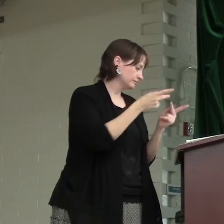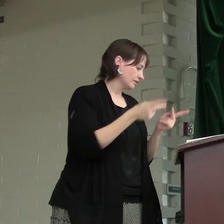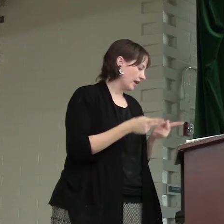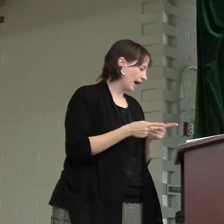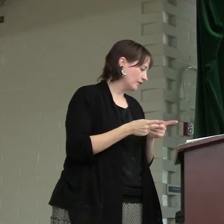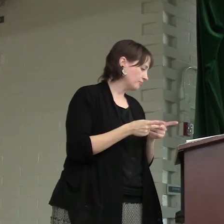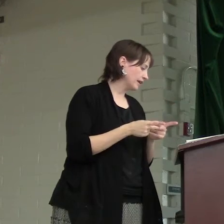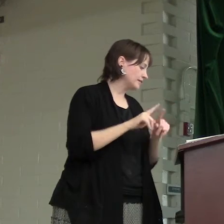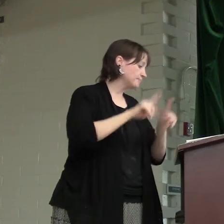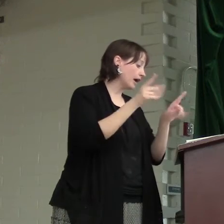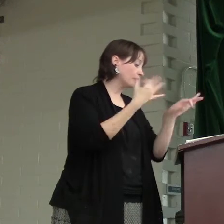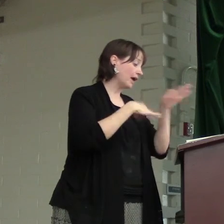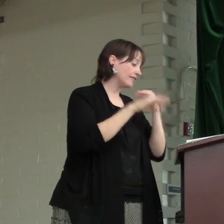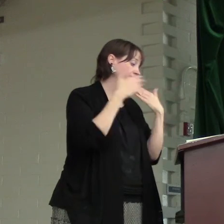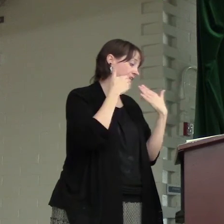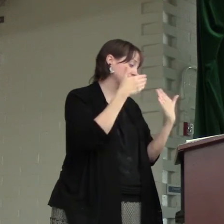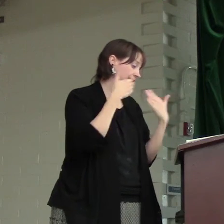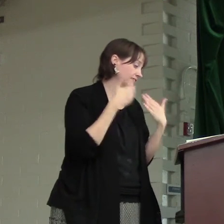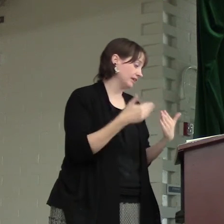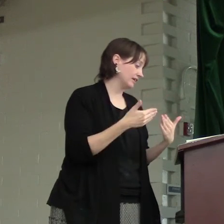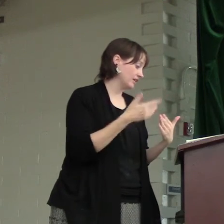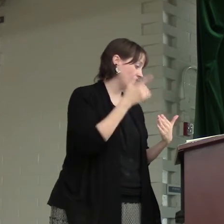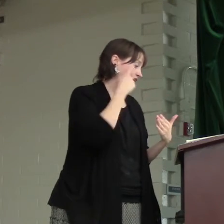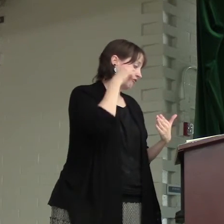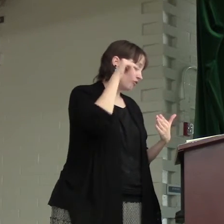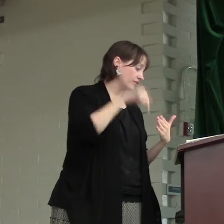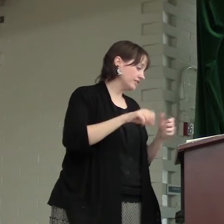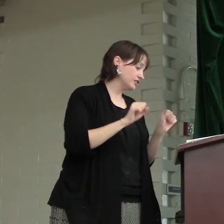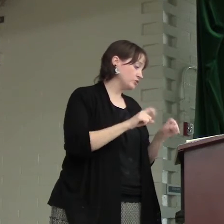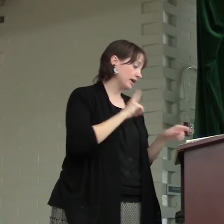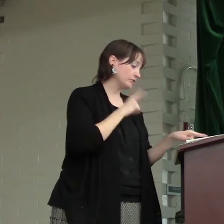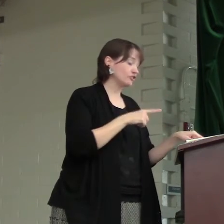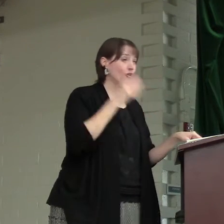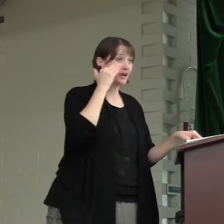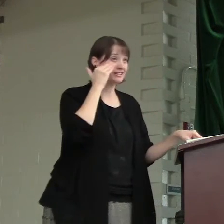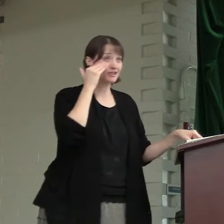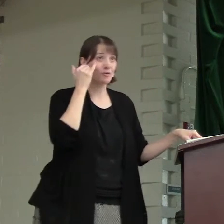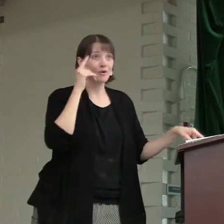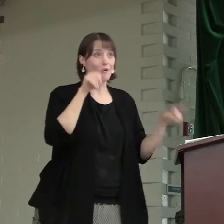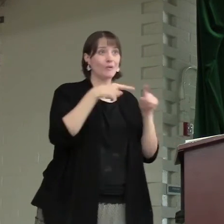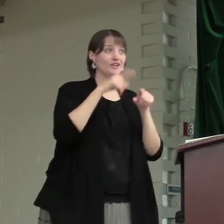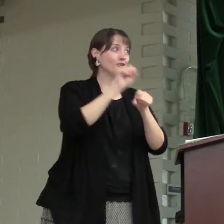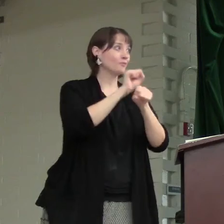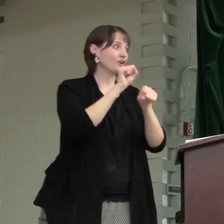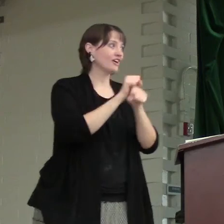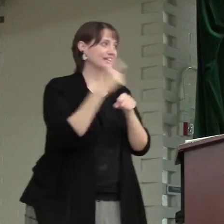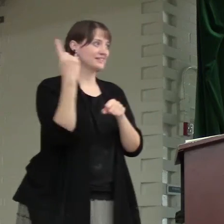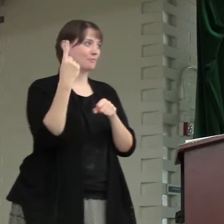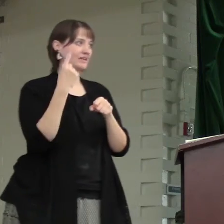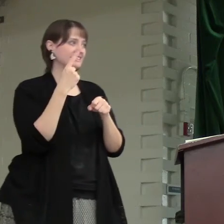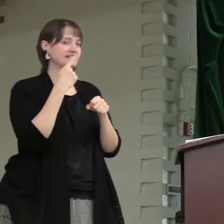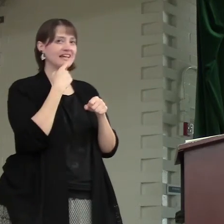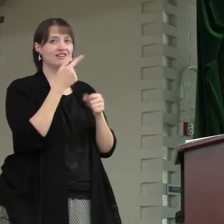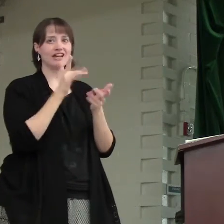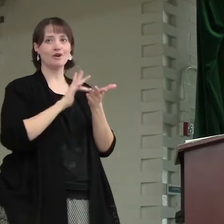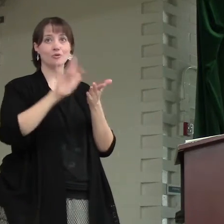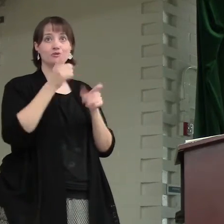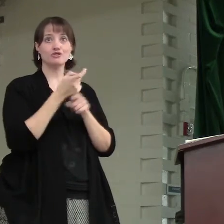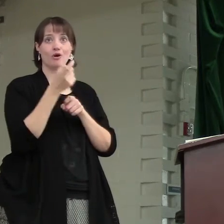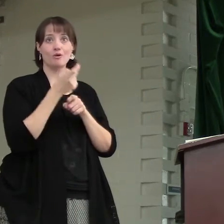out of place, but rather thanksgiving. For this you can be, you know what, so when you're at work and somebody tells like a rude joke